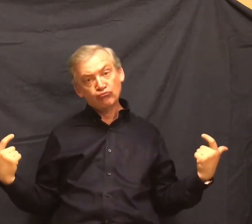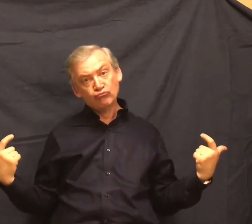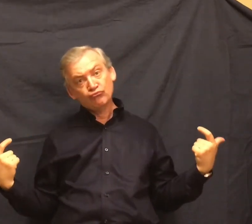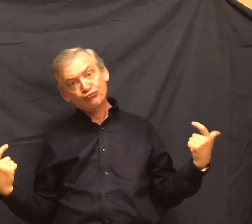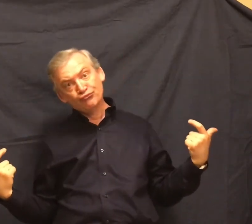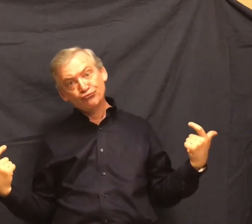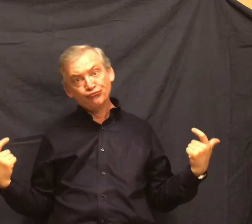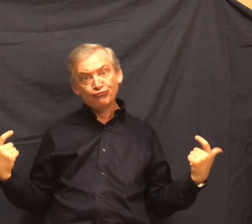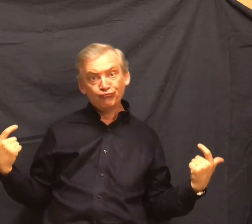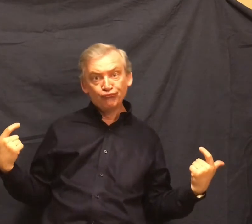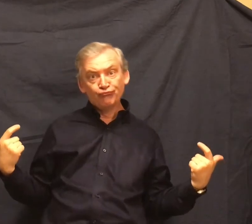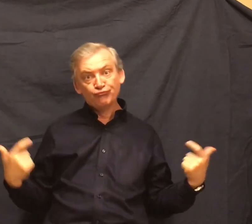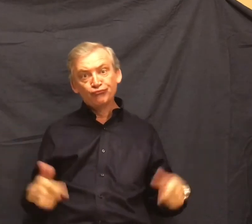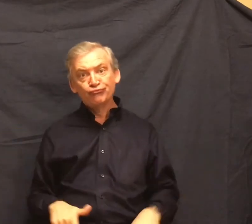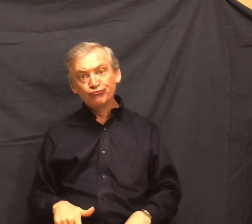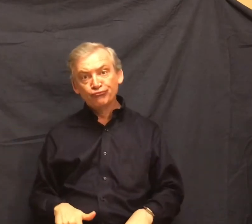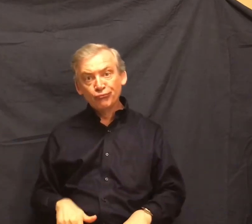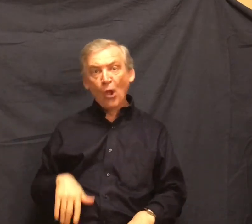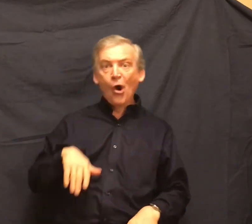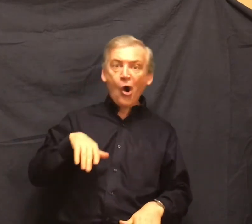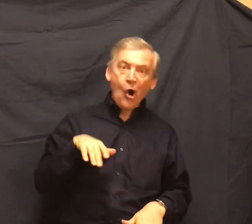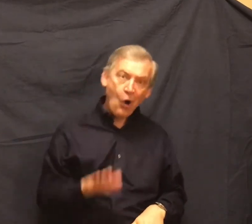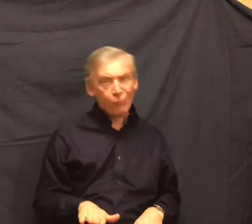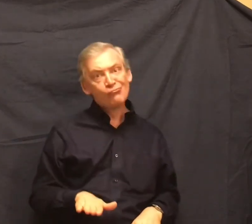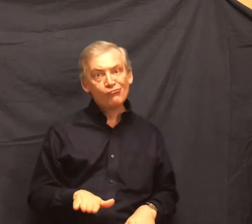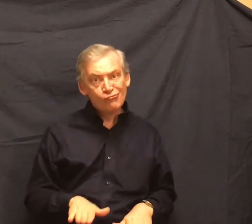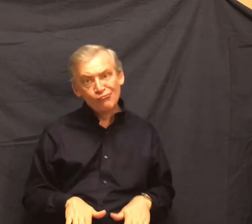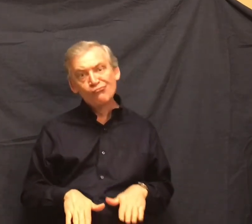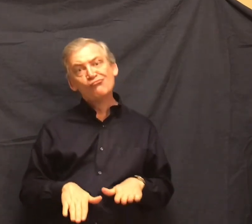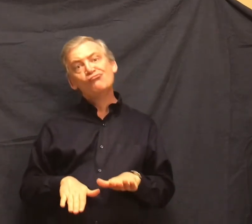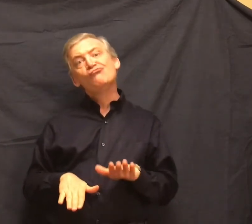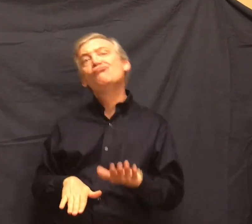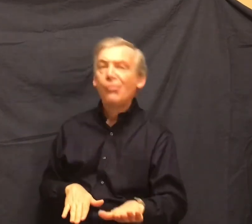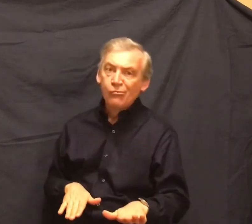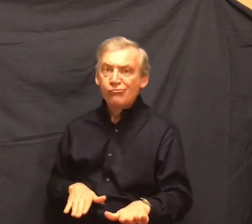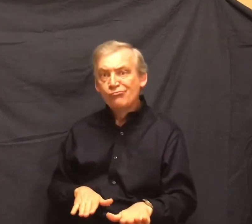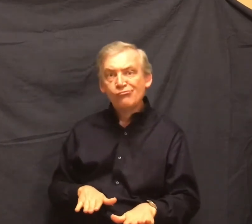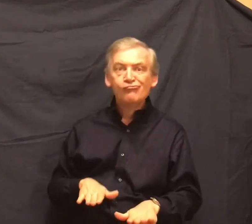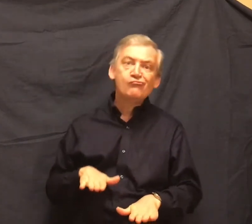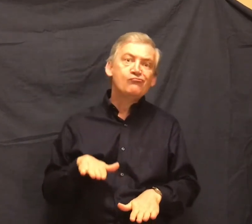And he walked heavily, dragging his feet a little, the way a bear drags his paws.